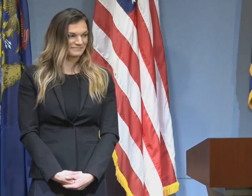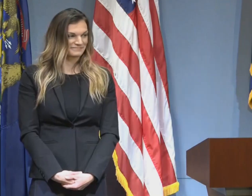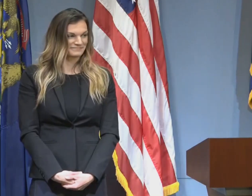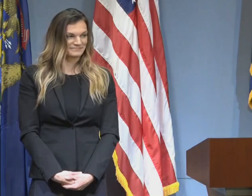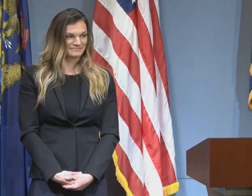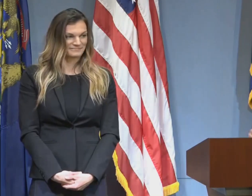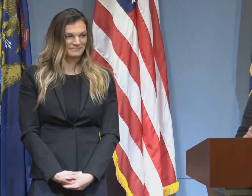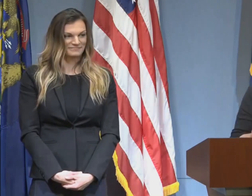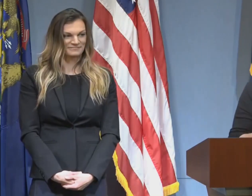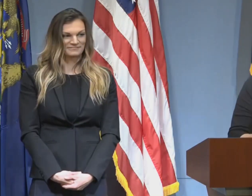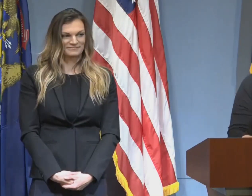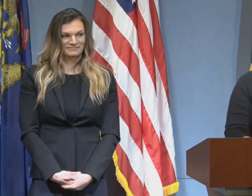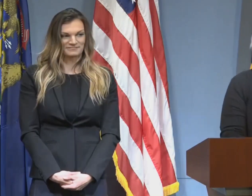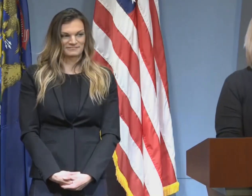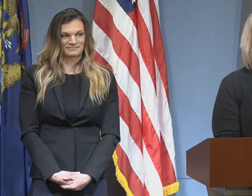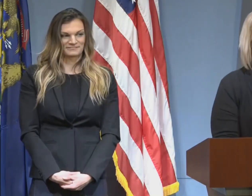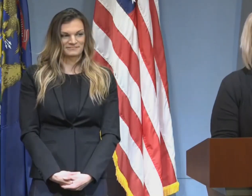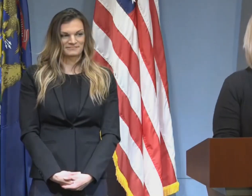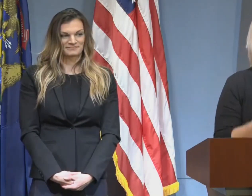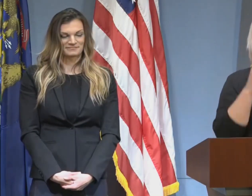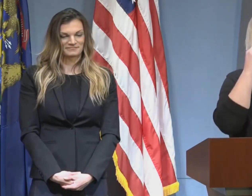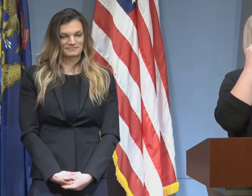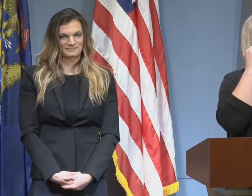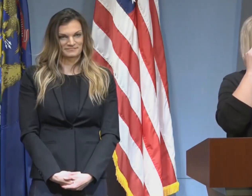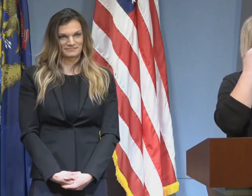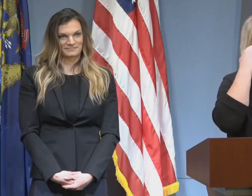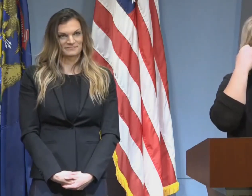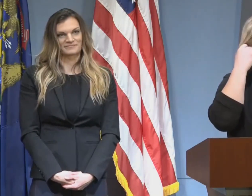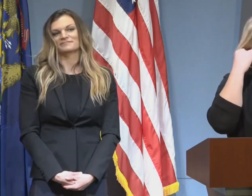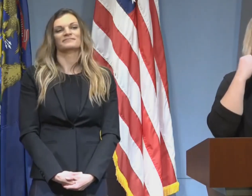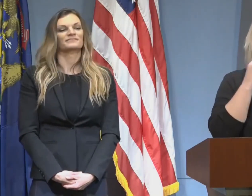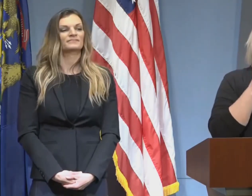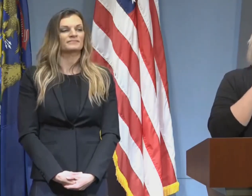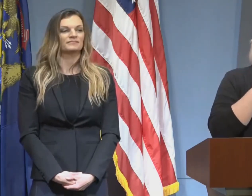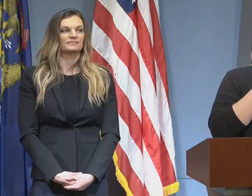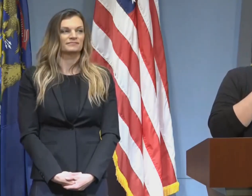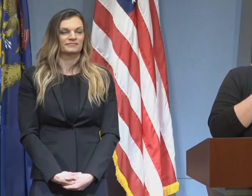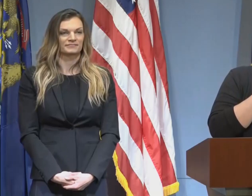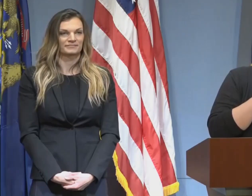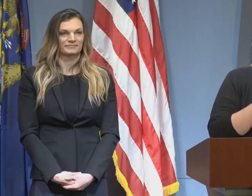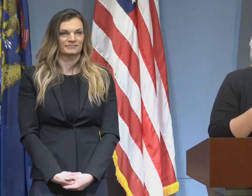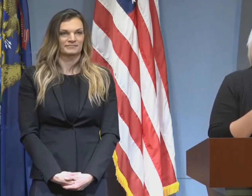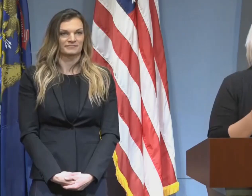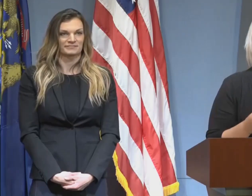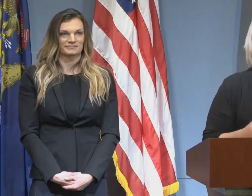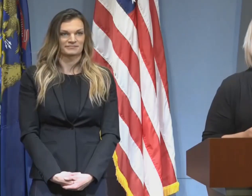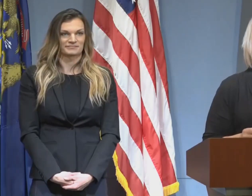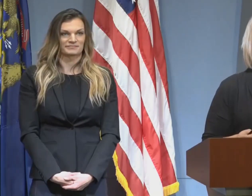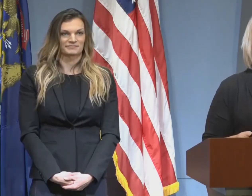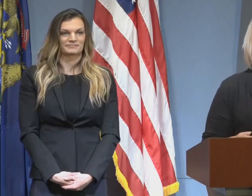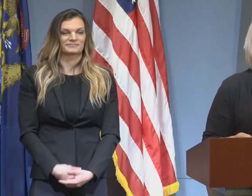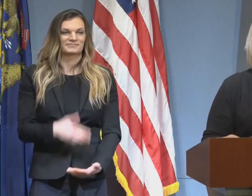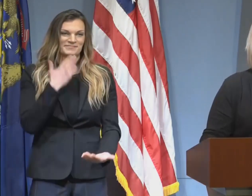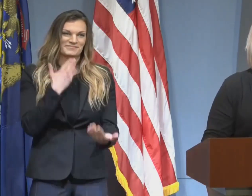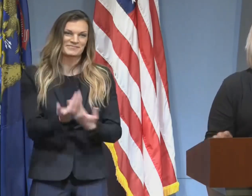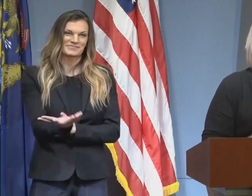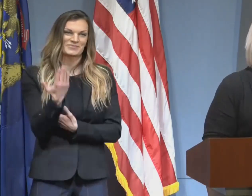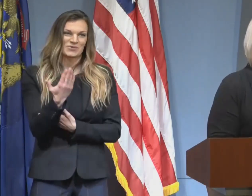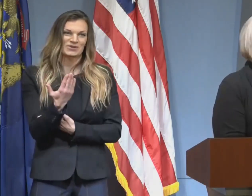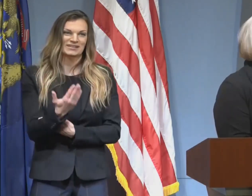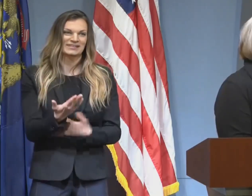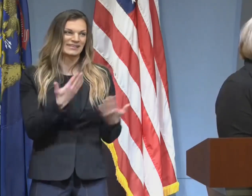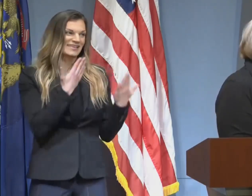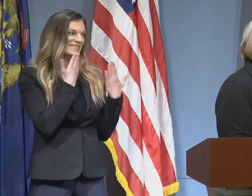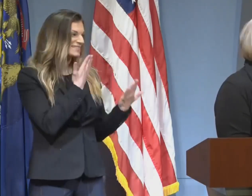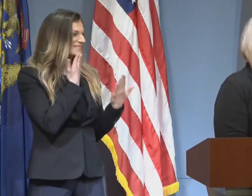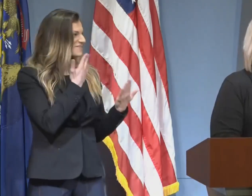will recap the governor's announcements from earlier today, but she is opening more Michigan's economy and talking about the terrible